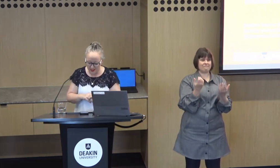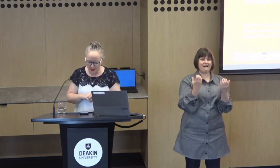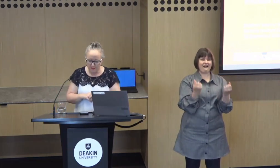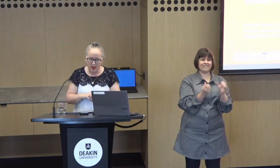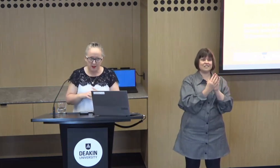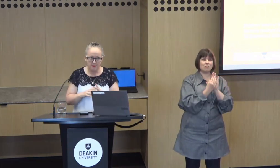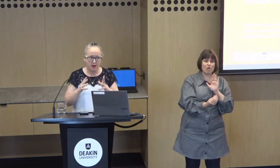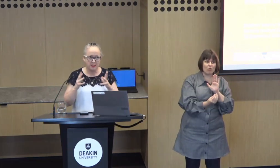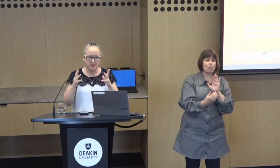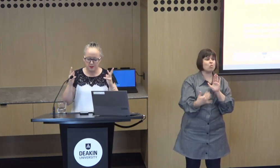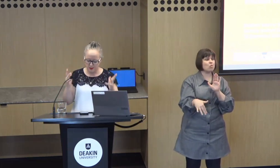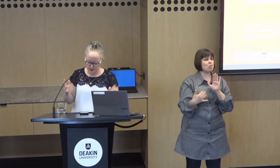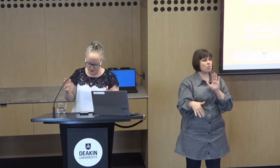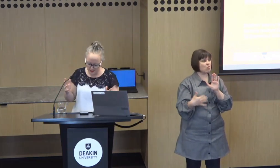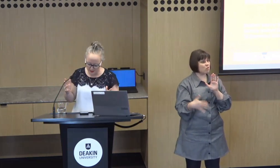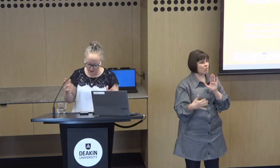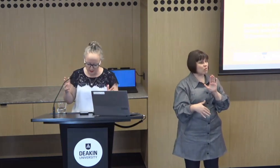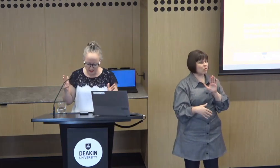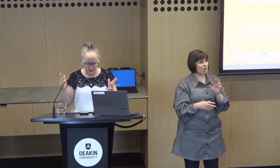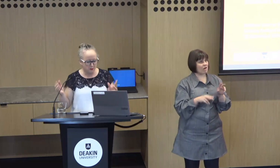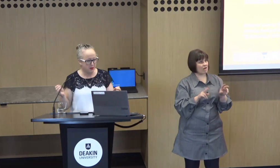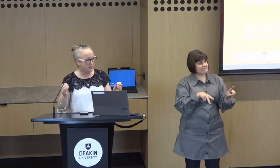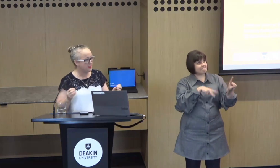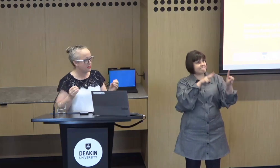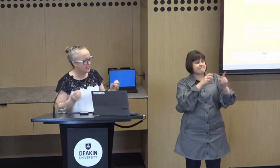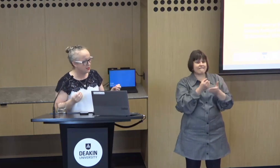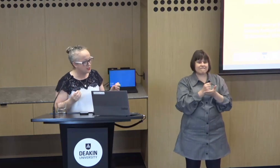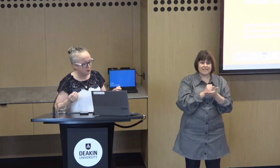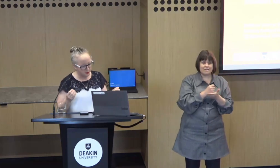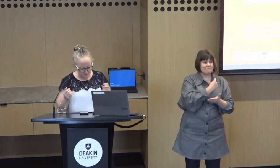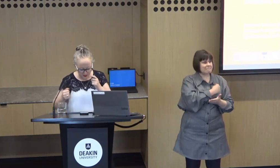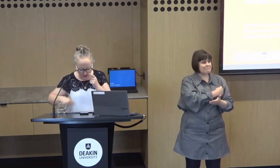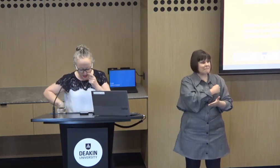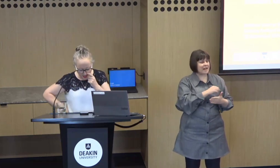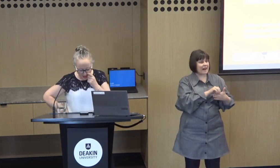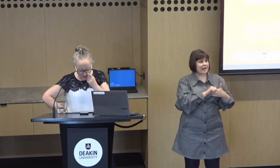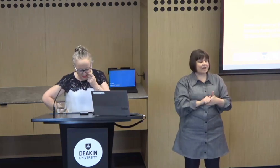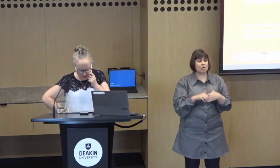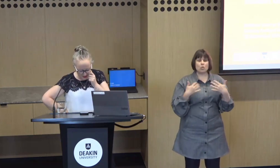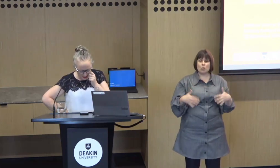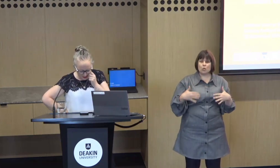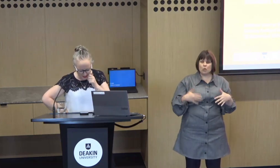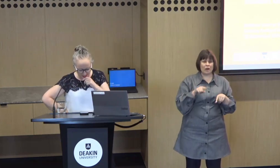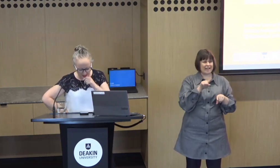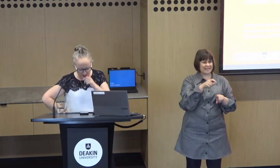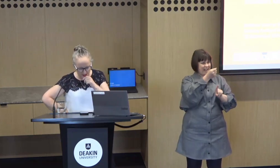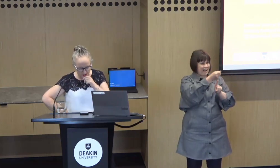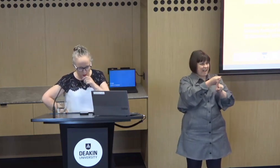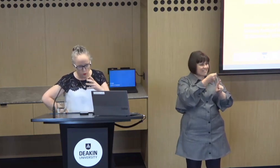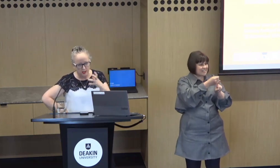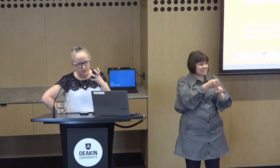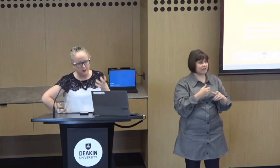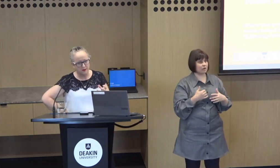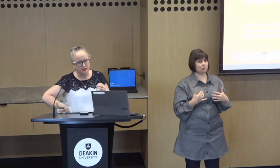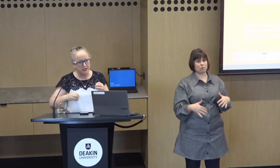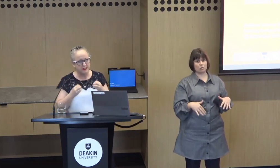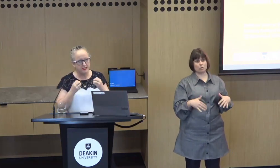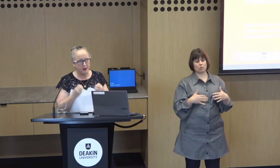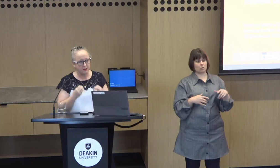I admire so much about Philip, his commitment, his leadership and his advocacy, which comes from a depth